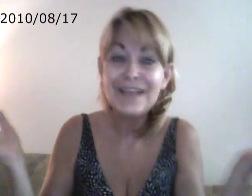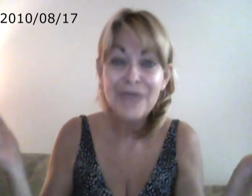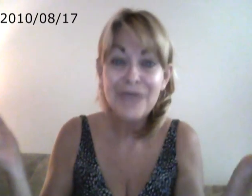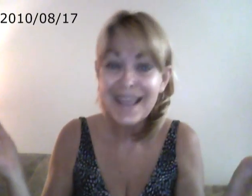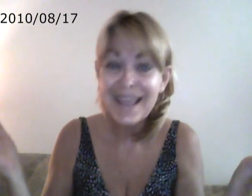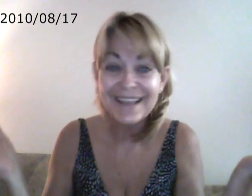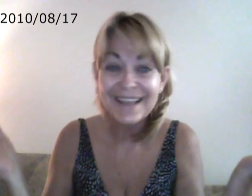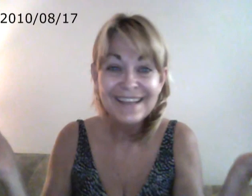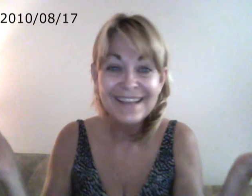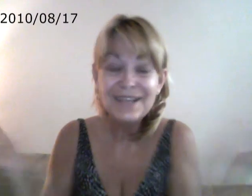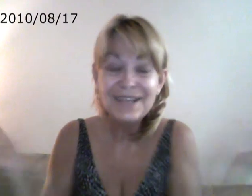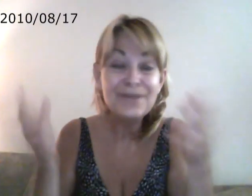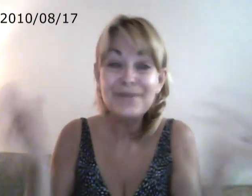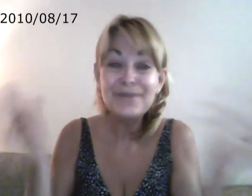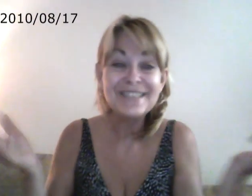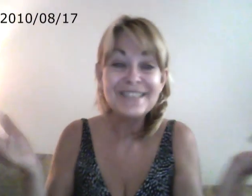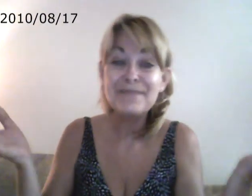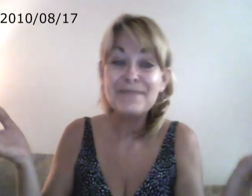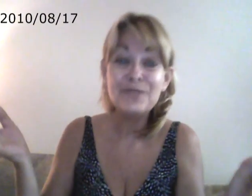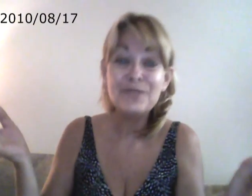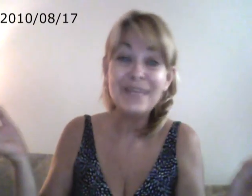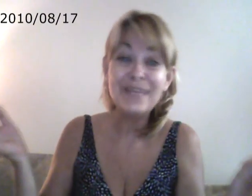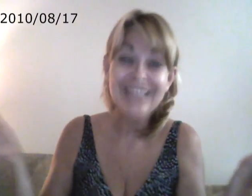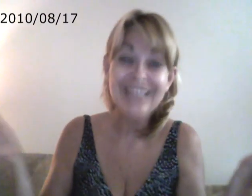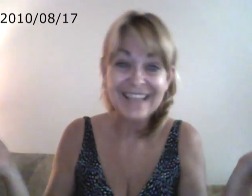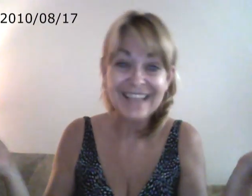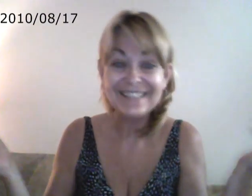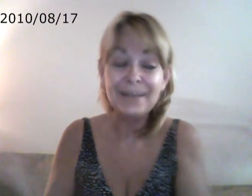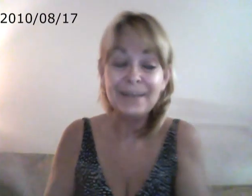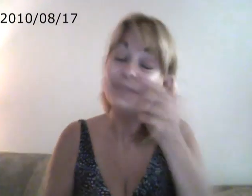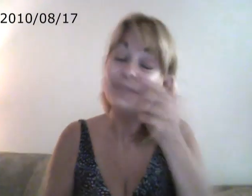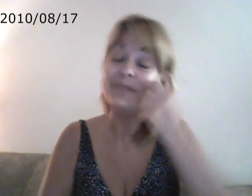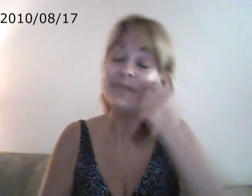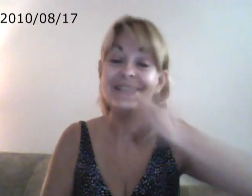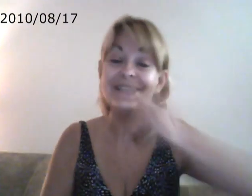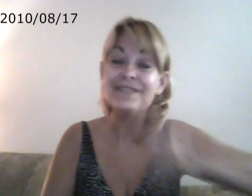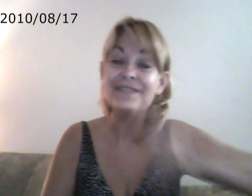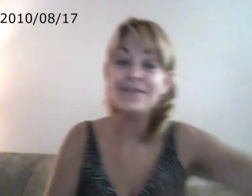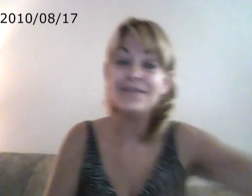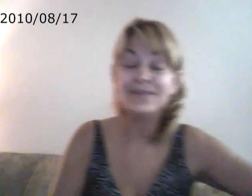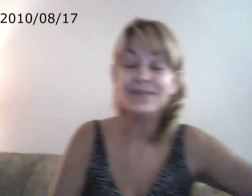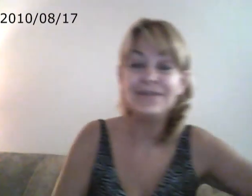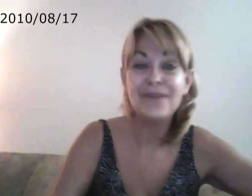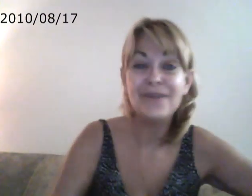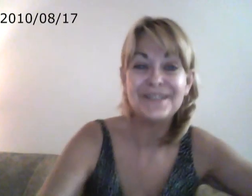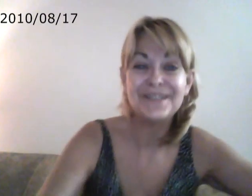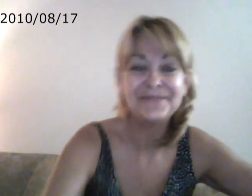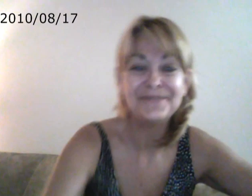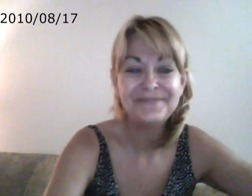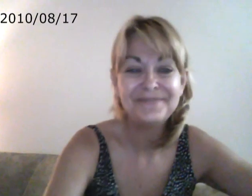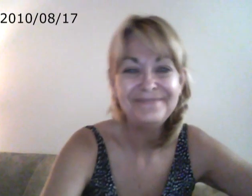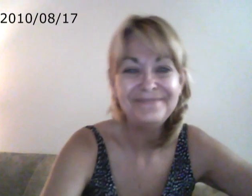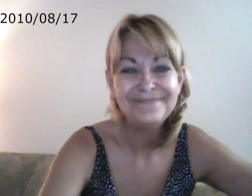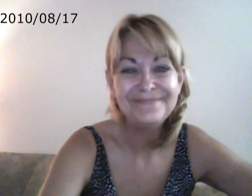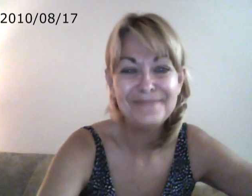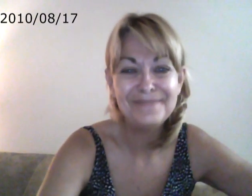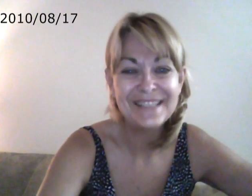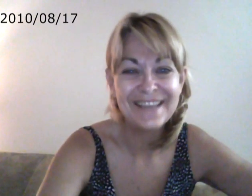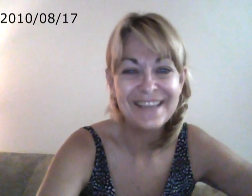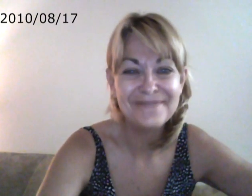okay. You know, your purpose isn't to be that, you know, but it's still available to you if you wanted to. Peace and love. Bye. Bye. Bye